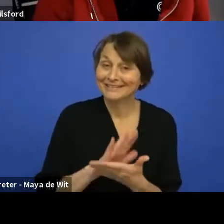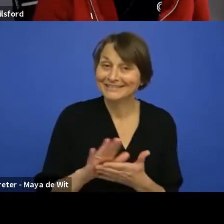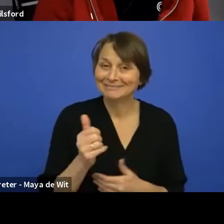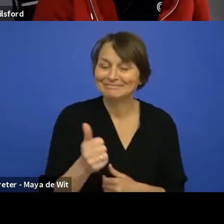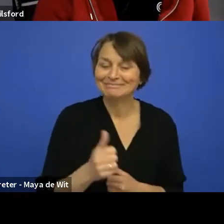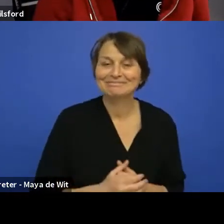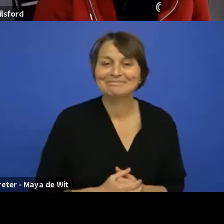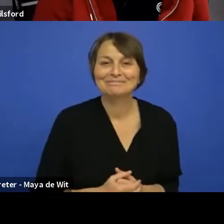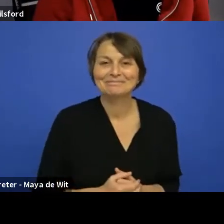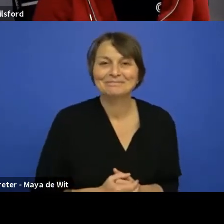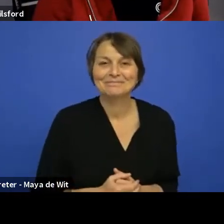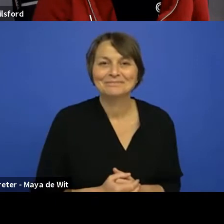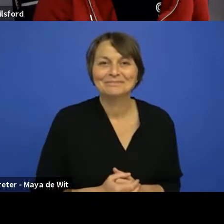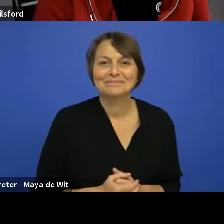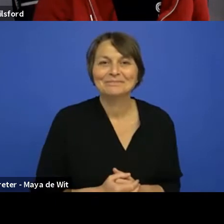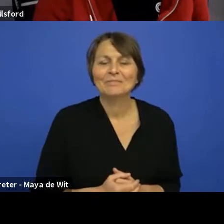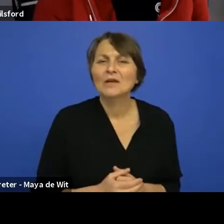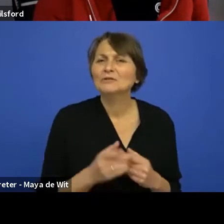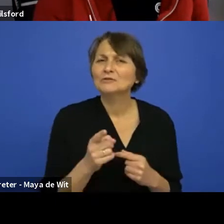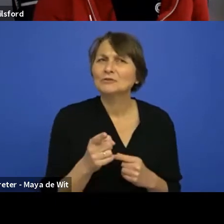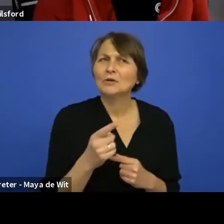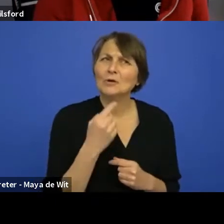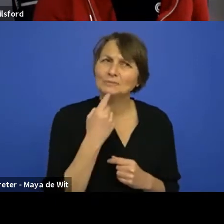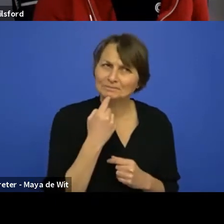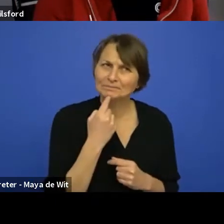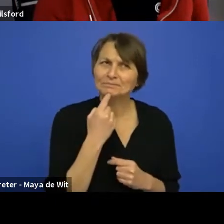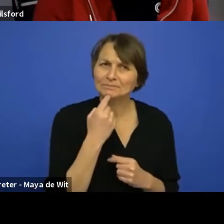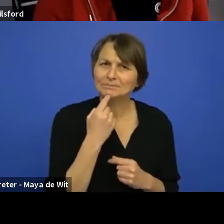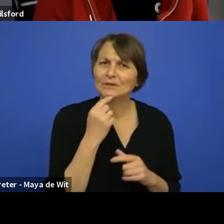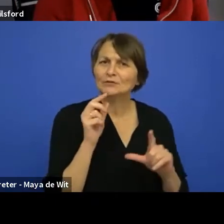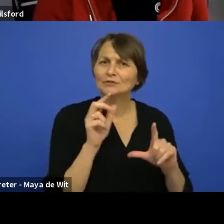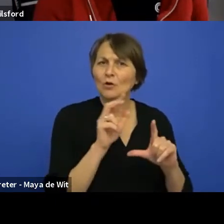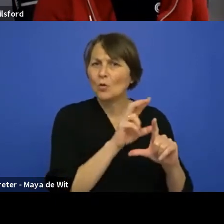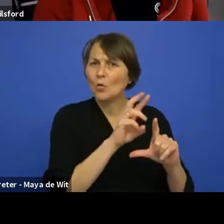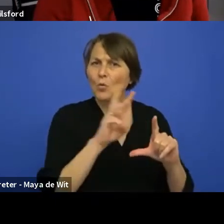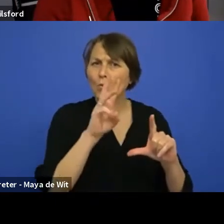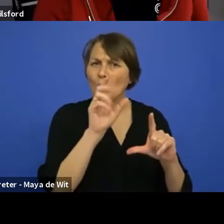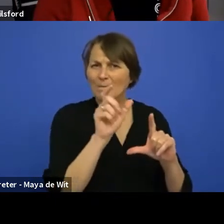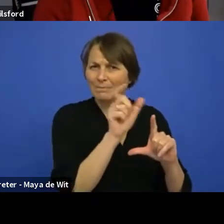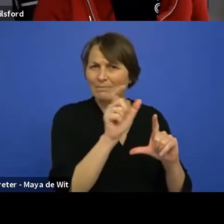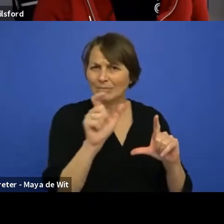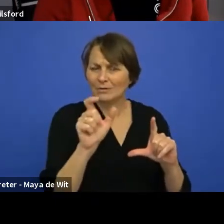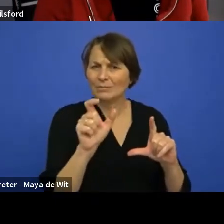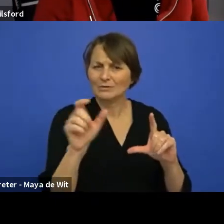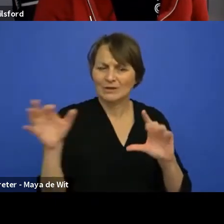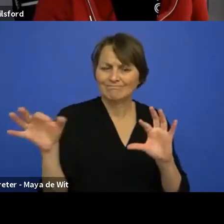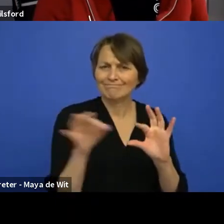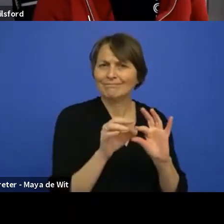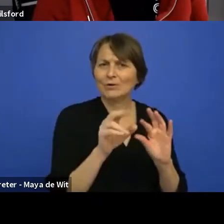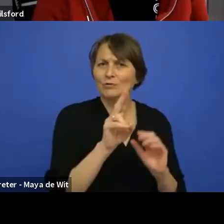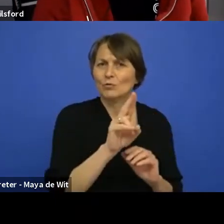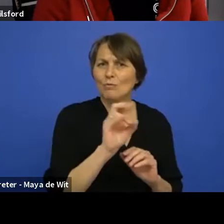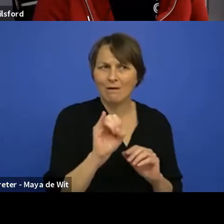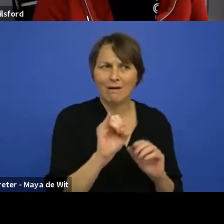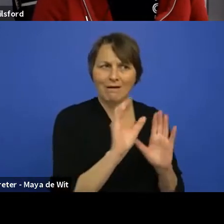so web components fits really nicely into that UI, uh, component library quite well,